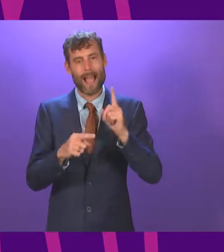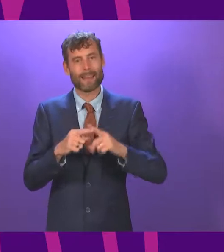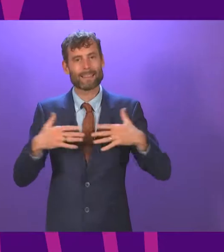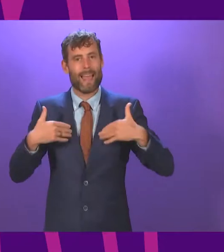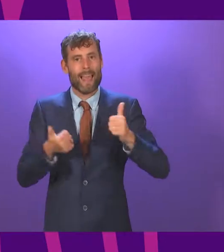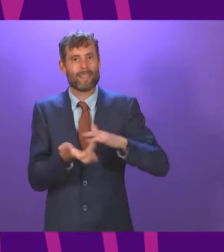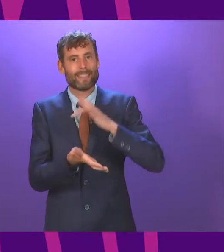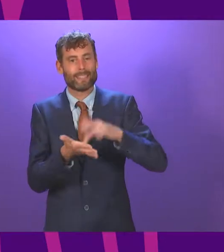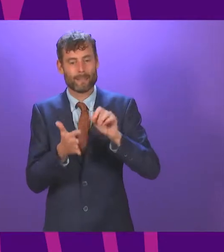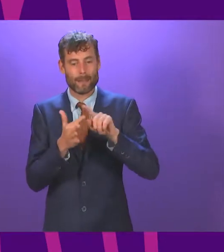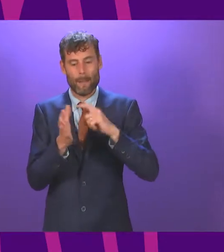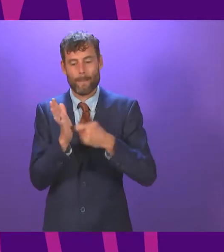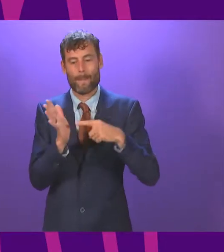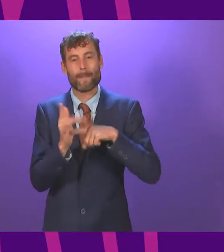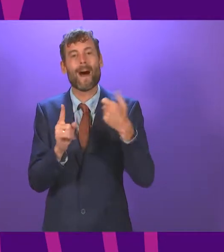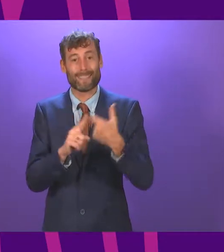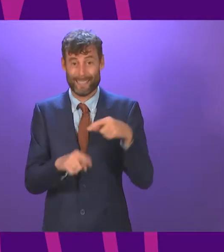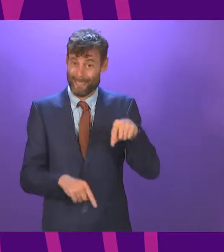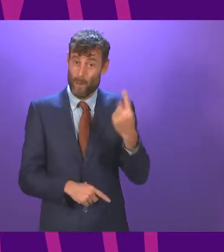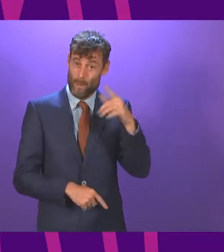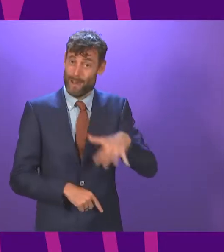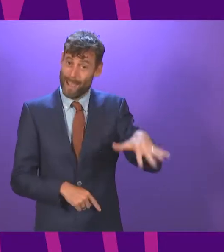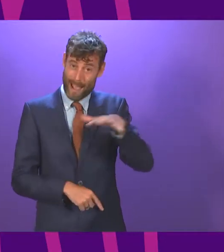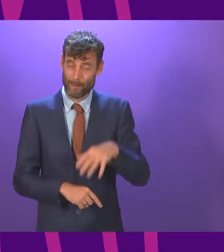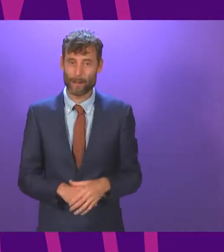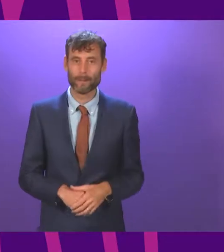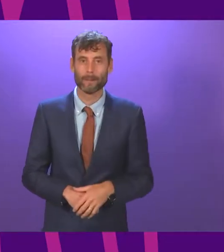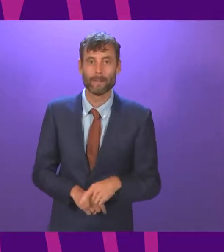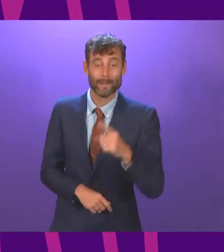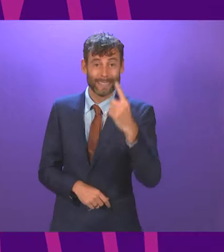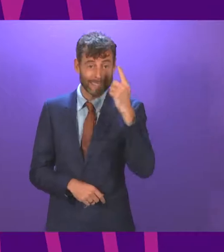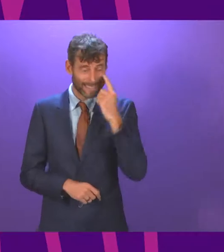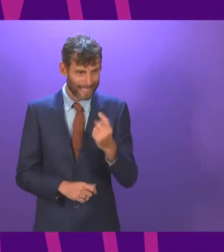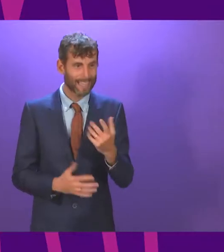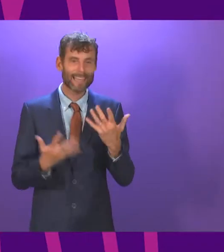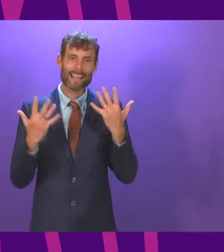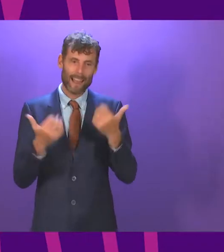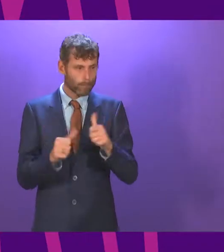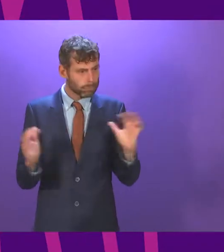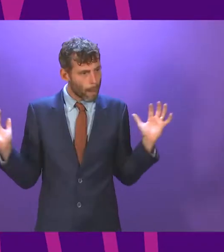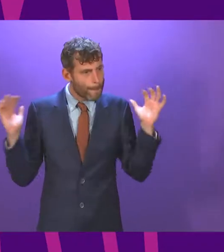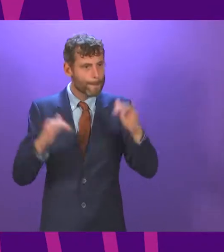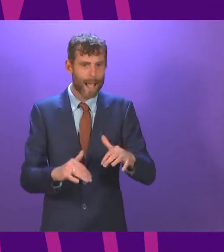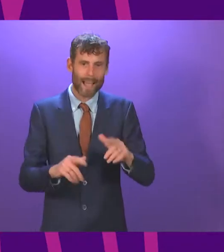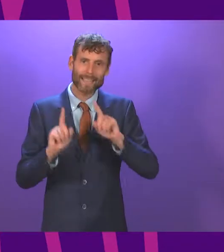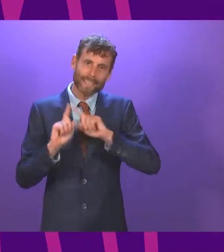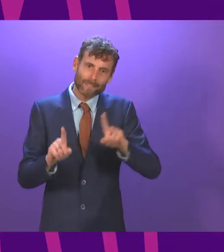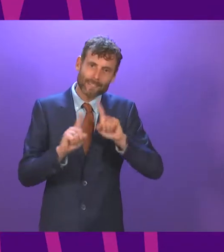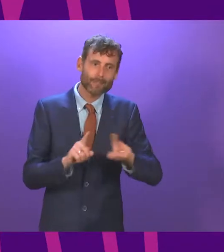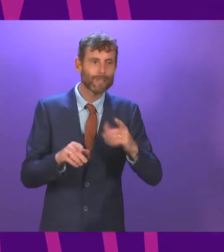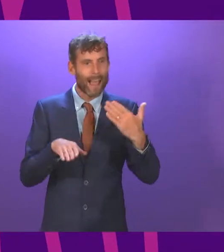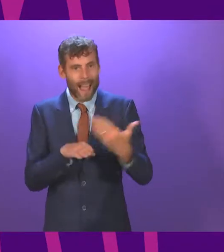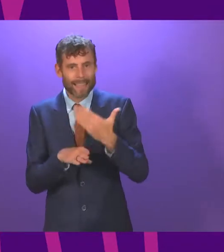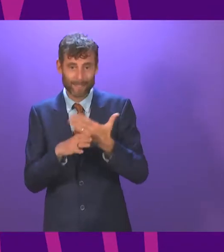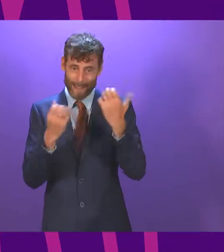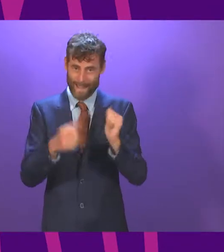Partick. This community resource rallied round during lockdowns and it's been heartwarming to see that their programme activities is back